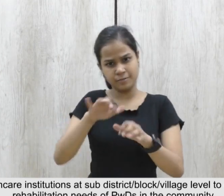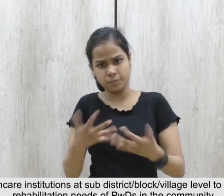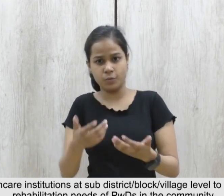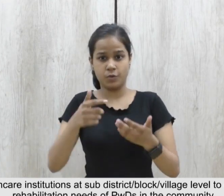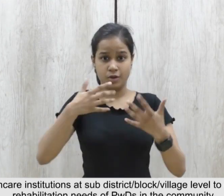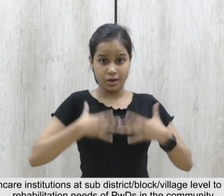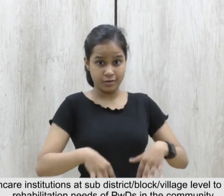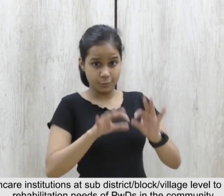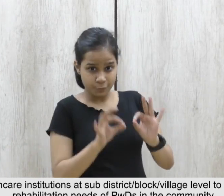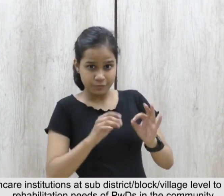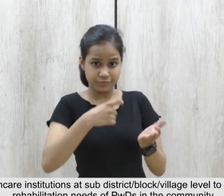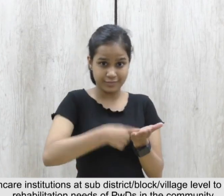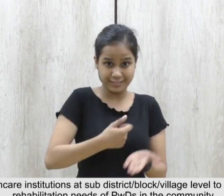PWDs in the community.